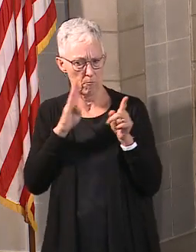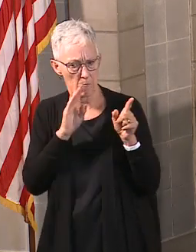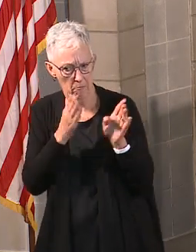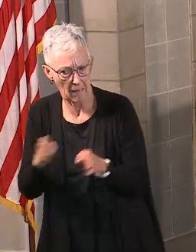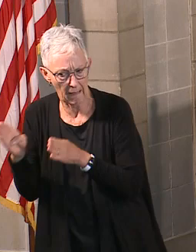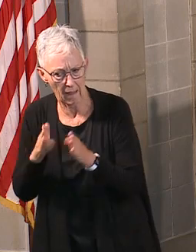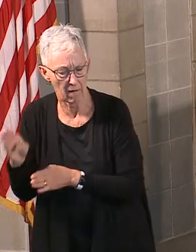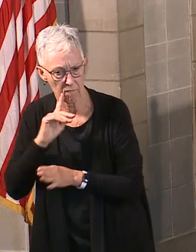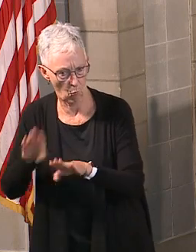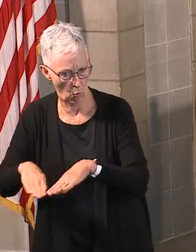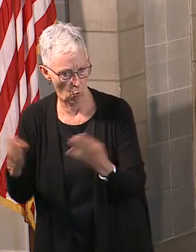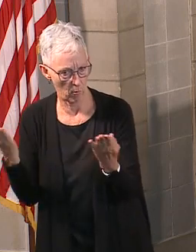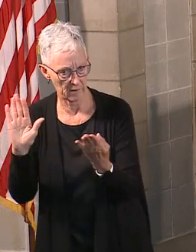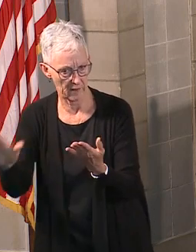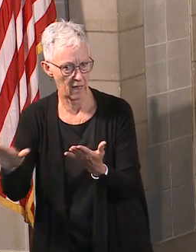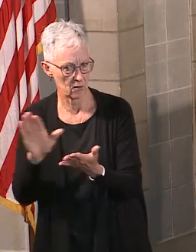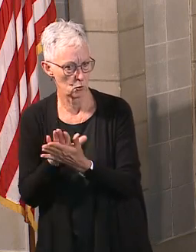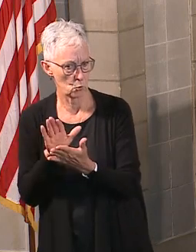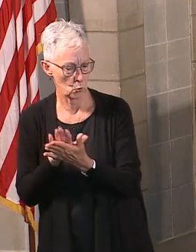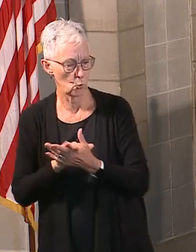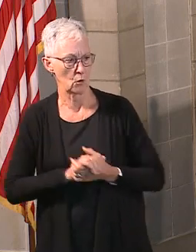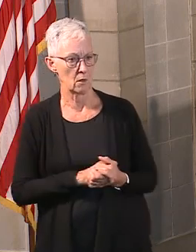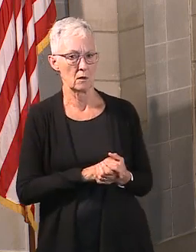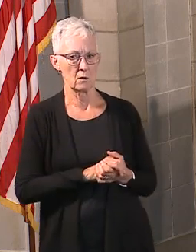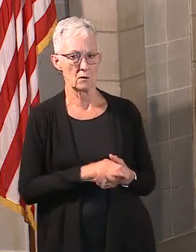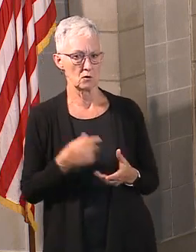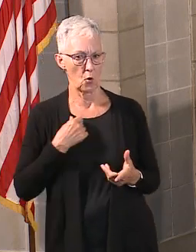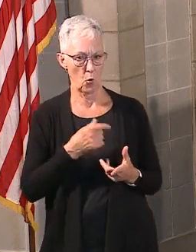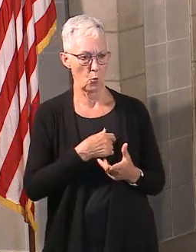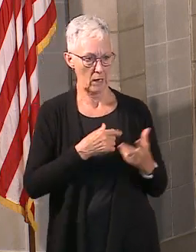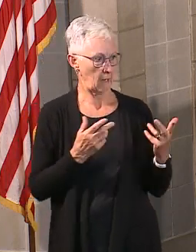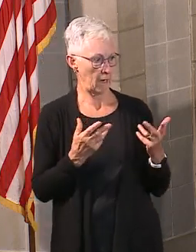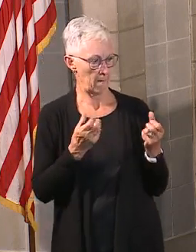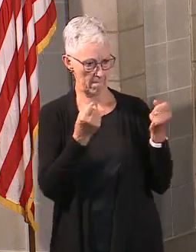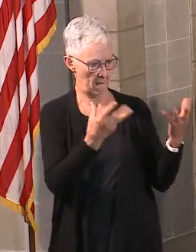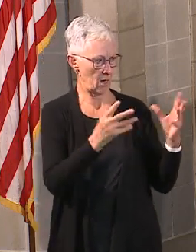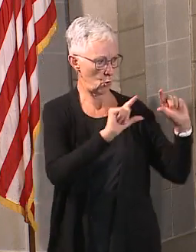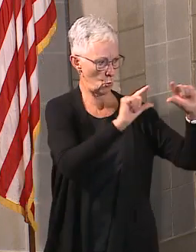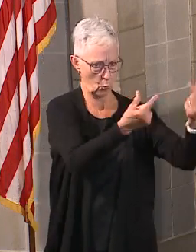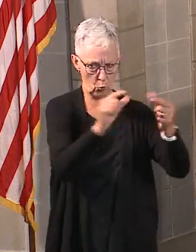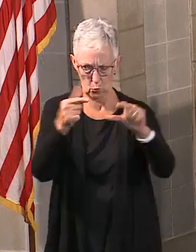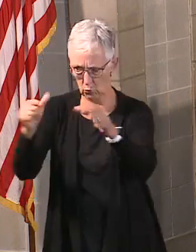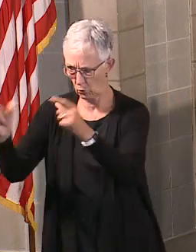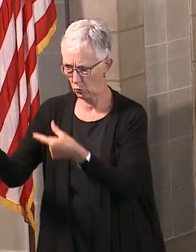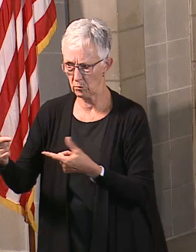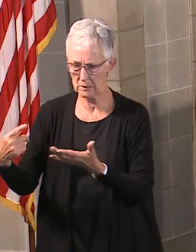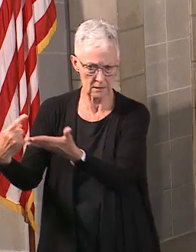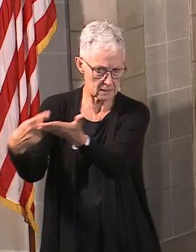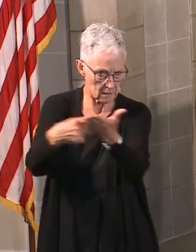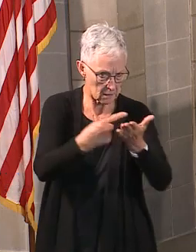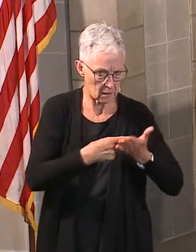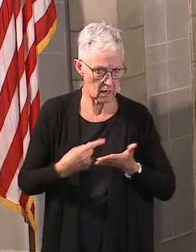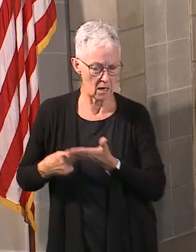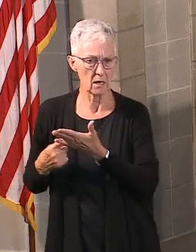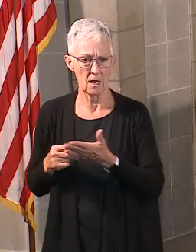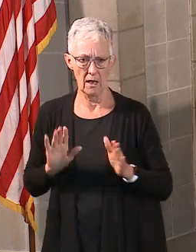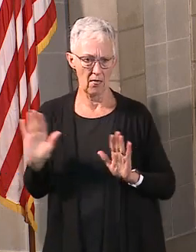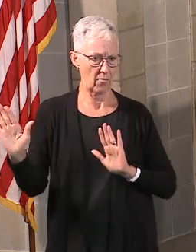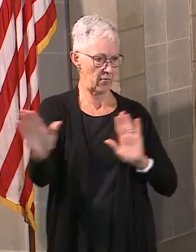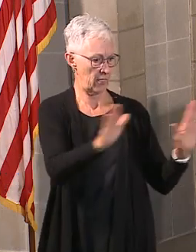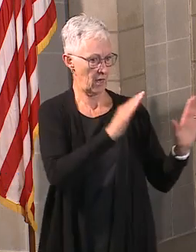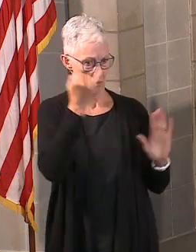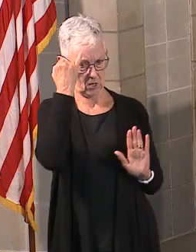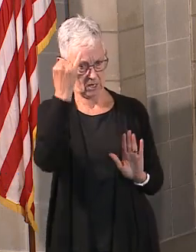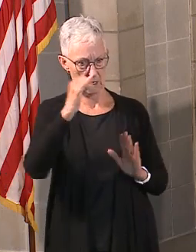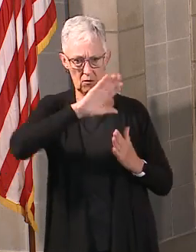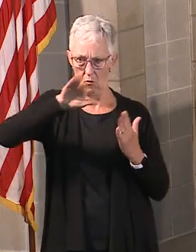And so we have all of that combined effort in place working together. We've also worked with school districts specifically on their plans, trying to